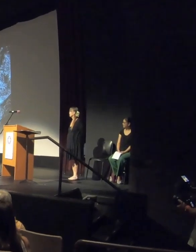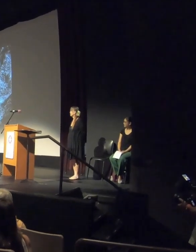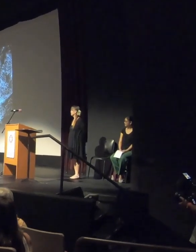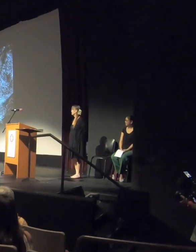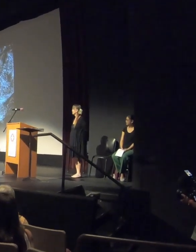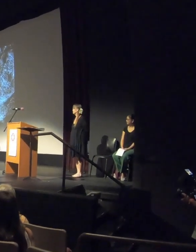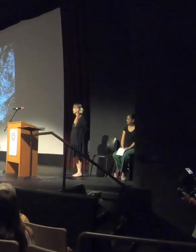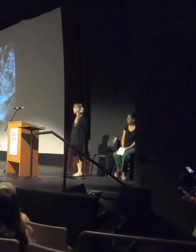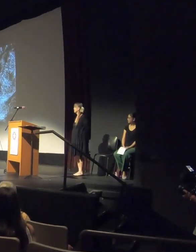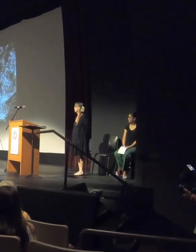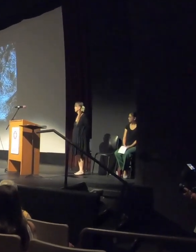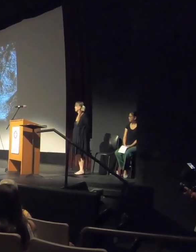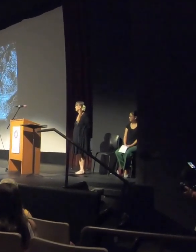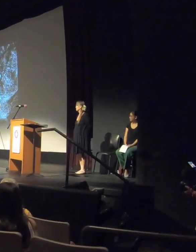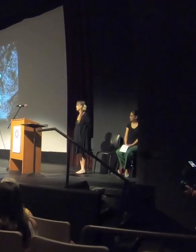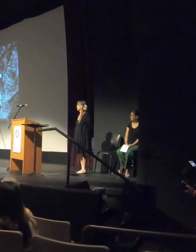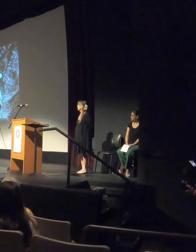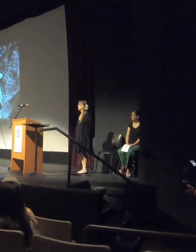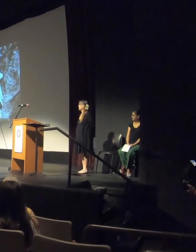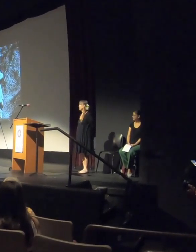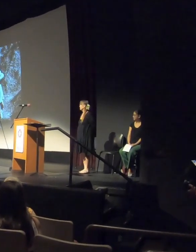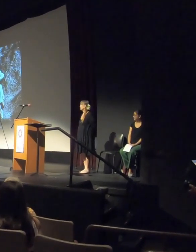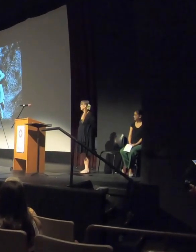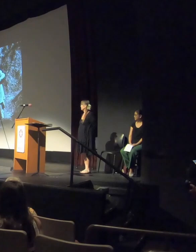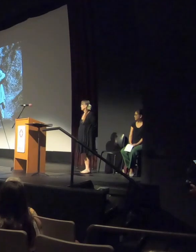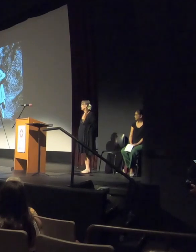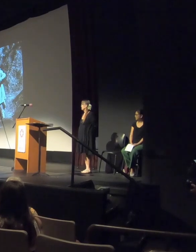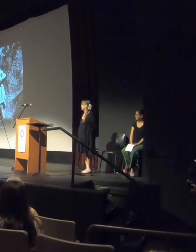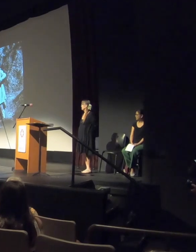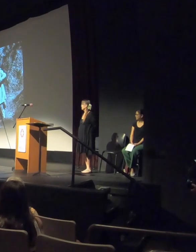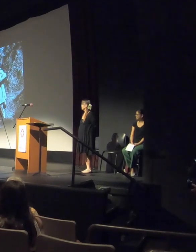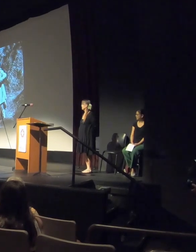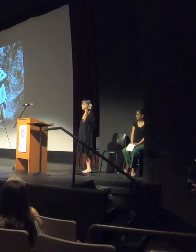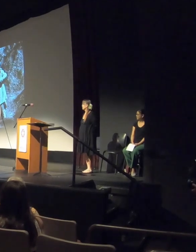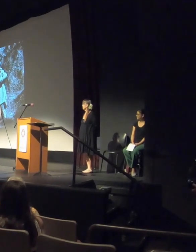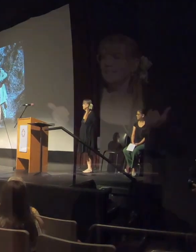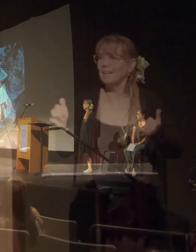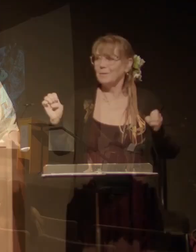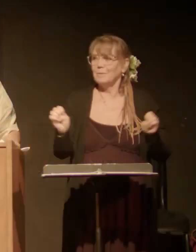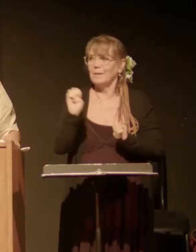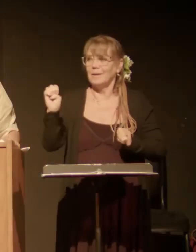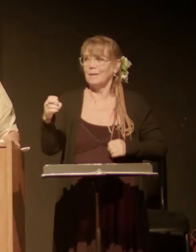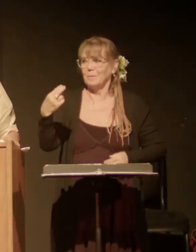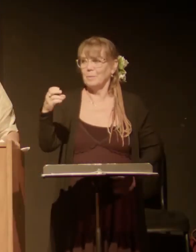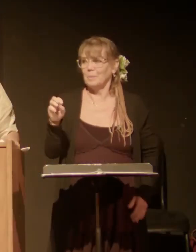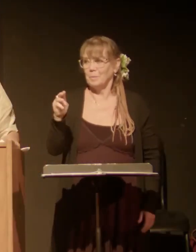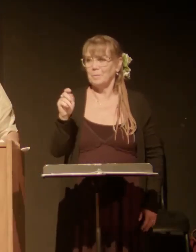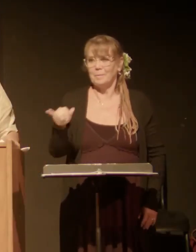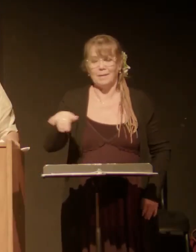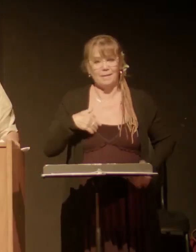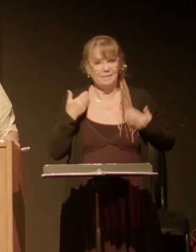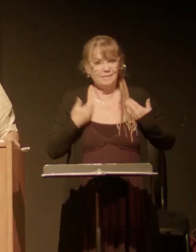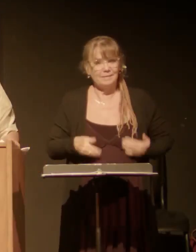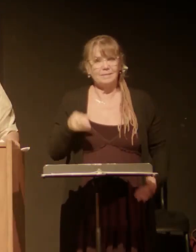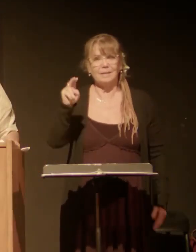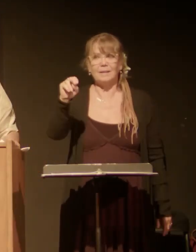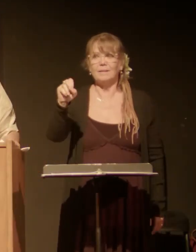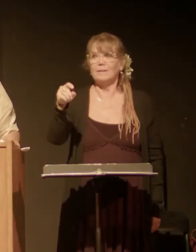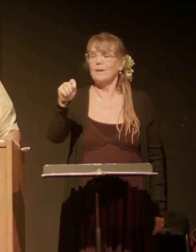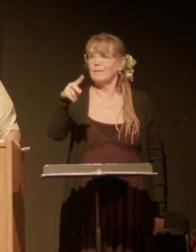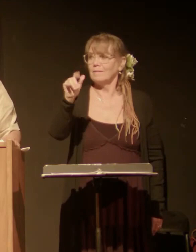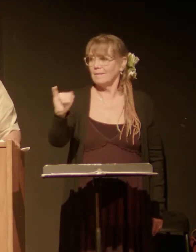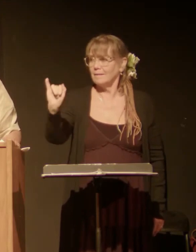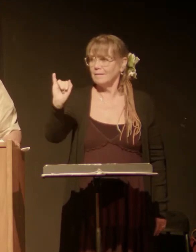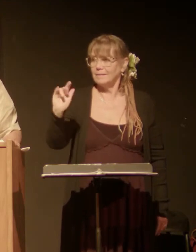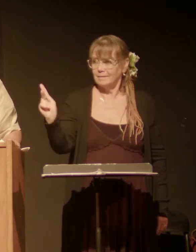Ehomai Ka'ike Welcome to Ehomai Ka'ike I am Nalani Kanaka'ole,